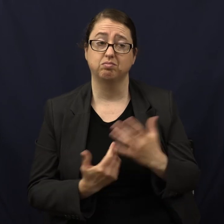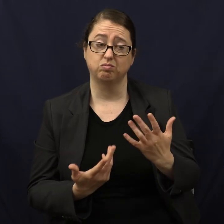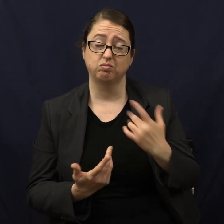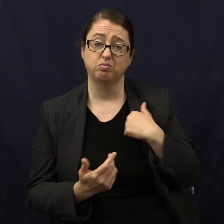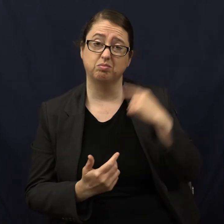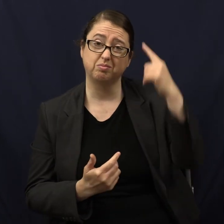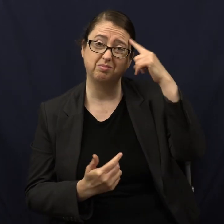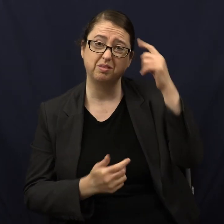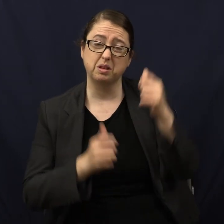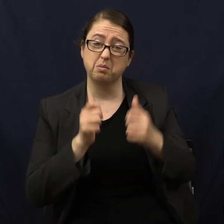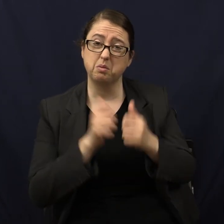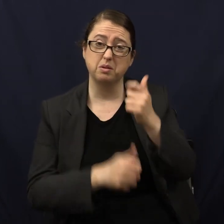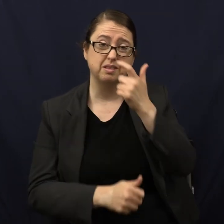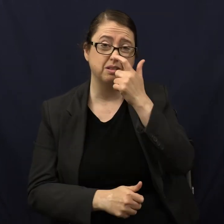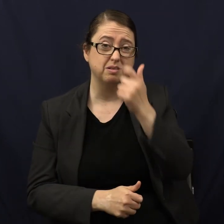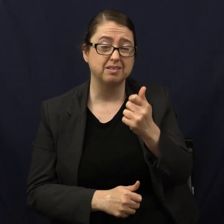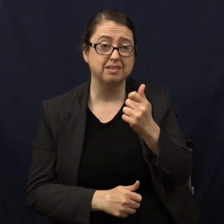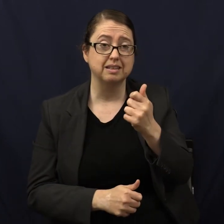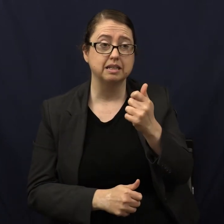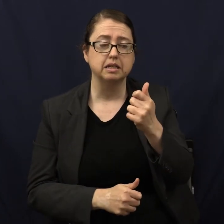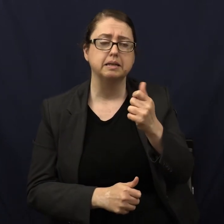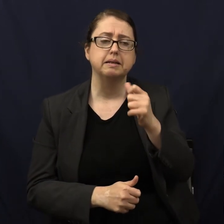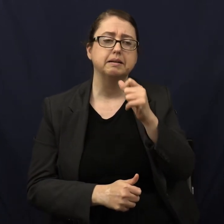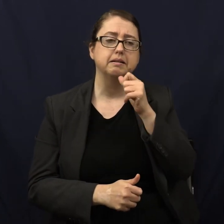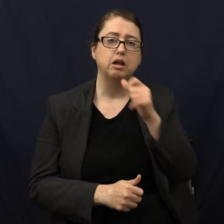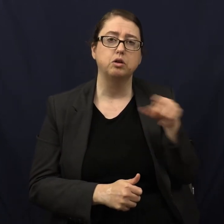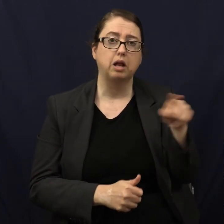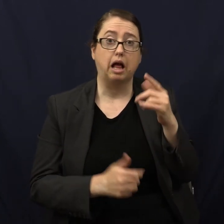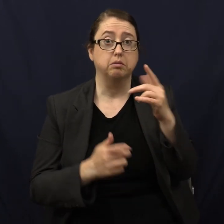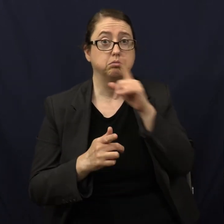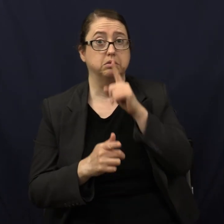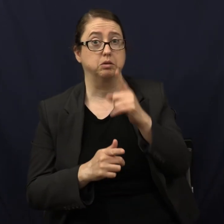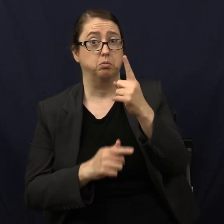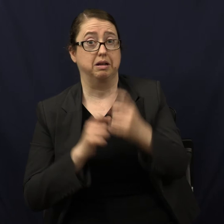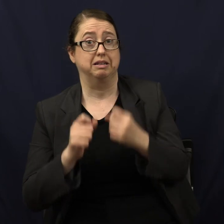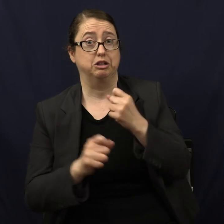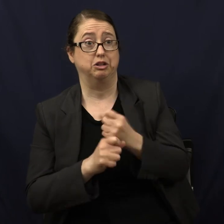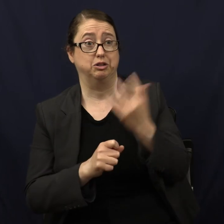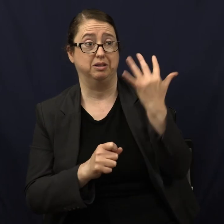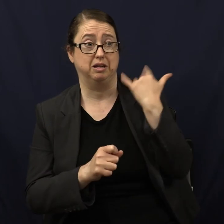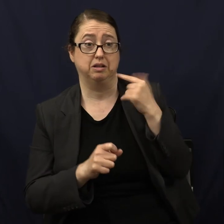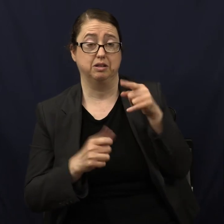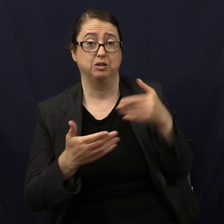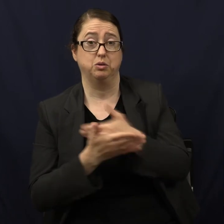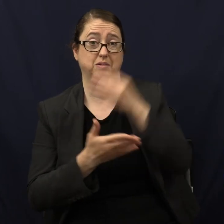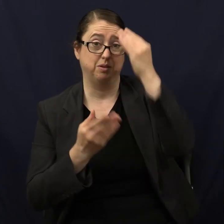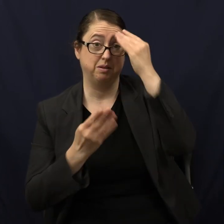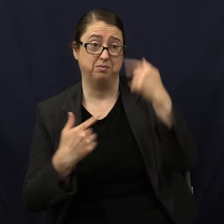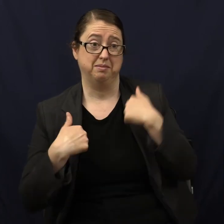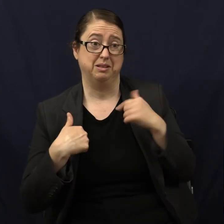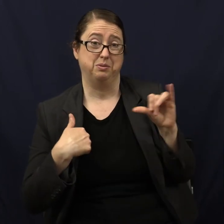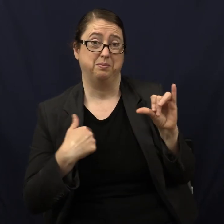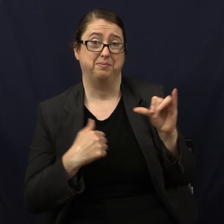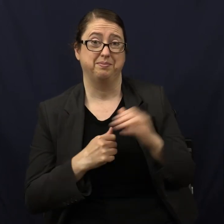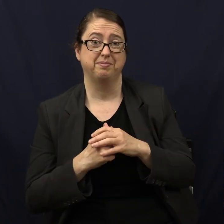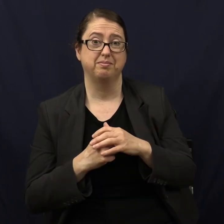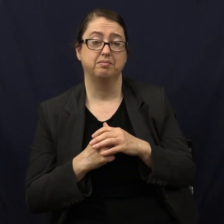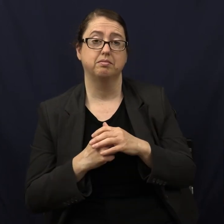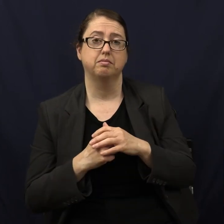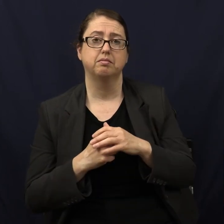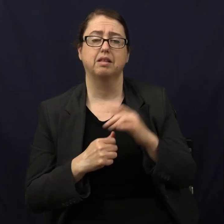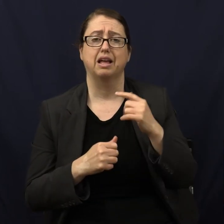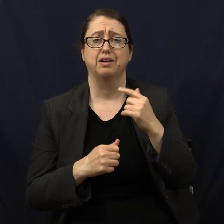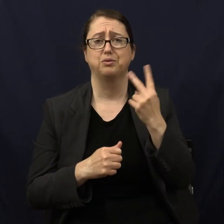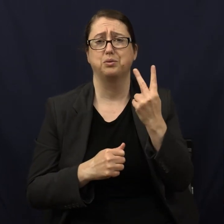I think the most interesting thing is not that you didn't know about all this stuff because I didn't know like a year ago. This is all new for me. Did you know that? I have